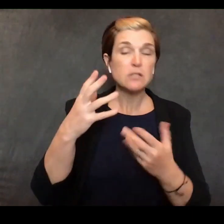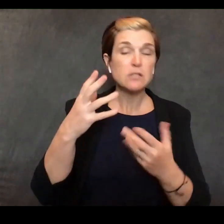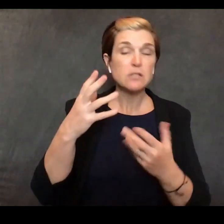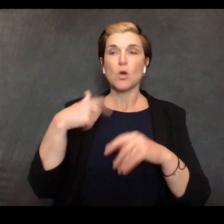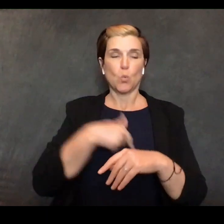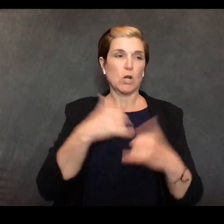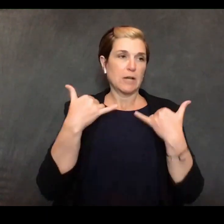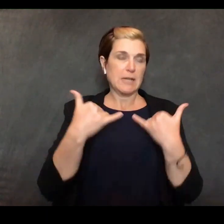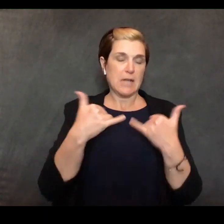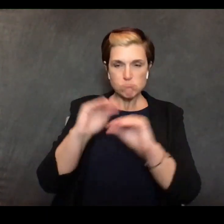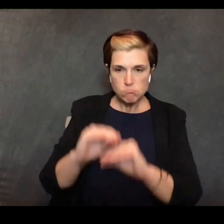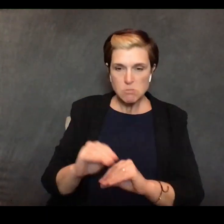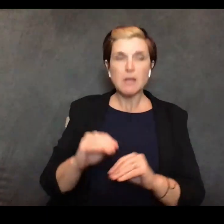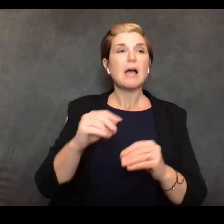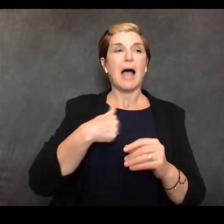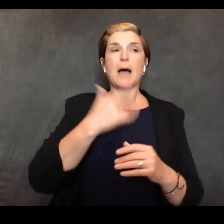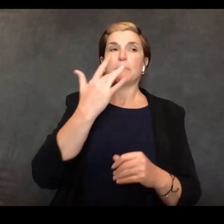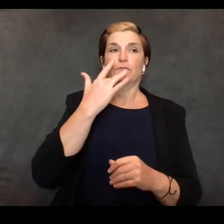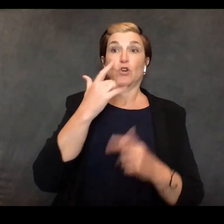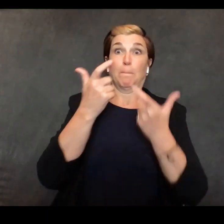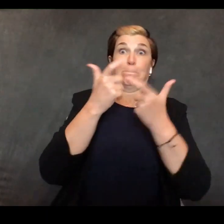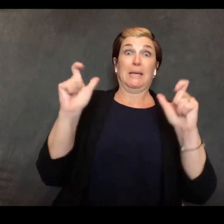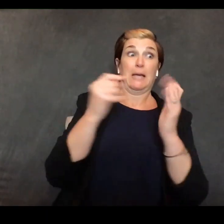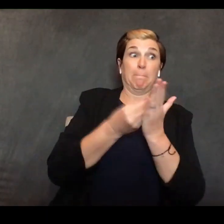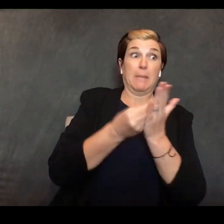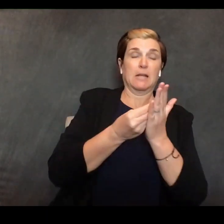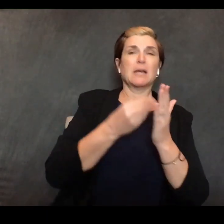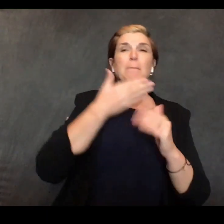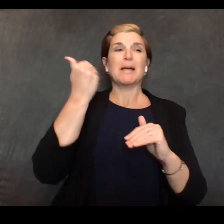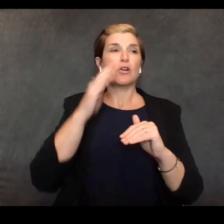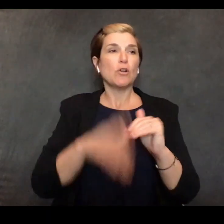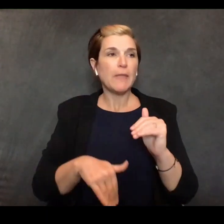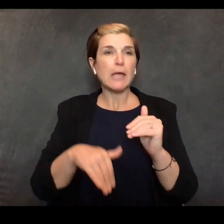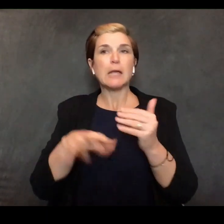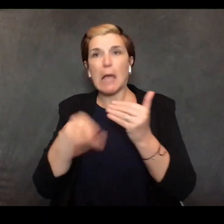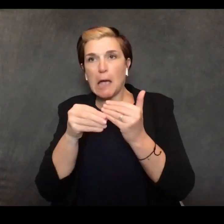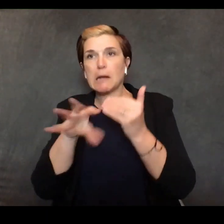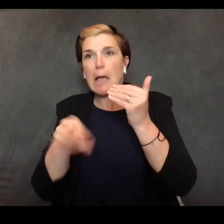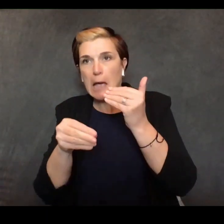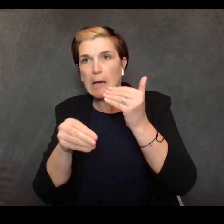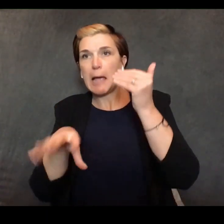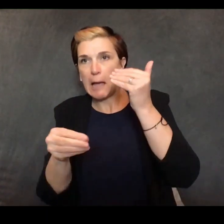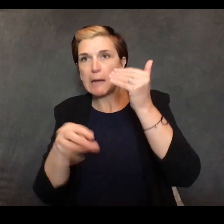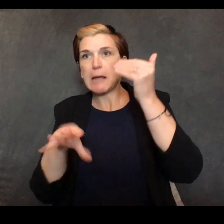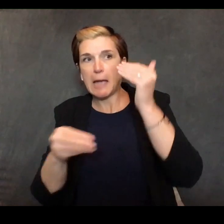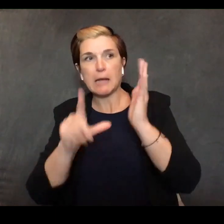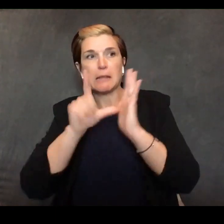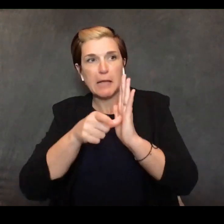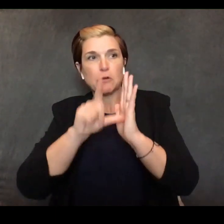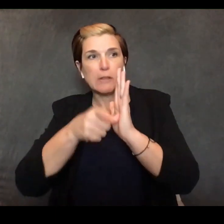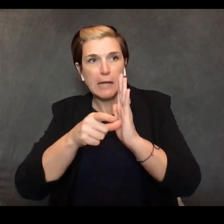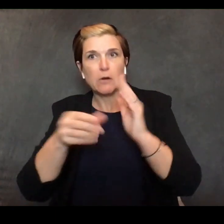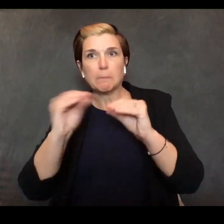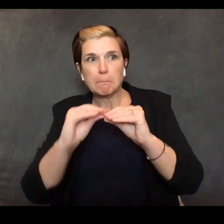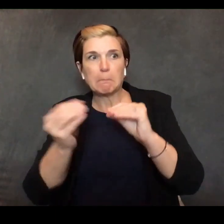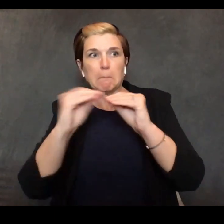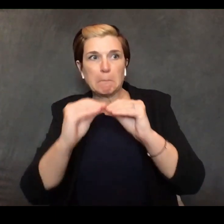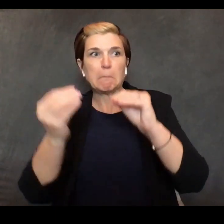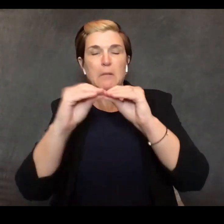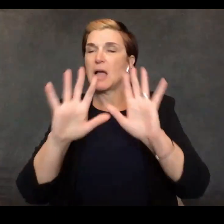going through little uh... meetings every every couple of days we don't want to do it that way we want to go big go solid the country is very strong